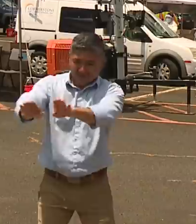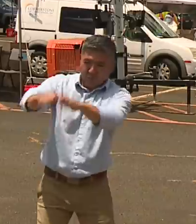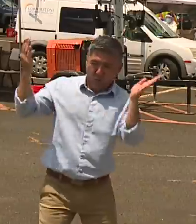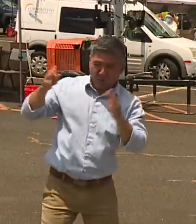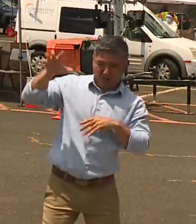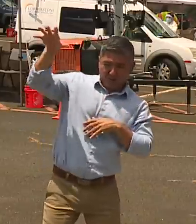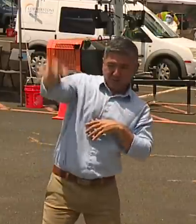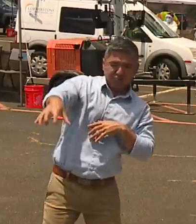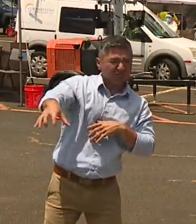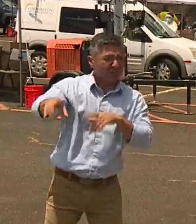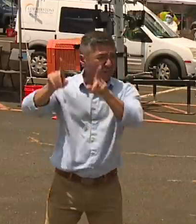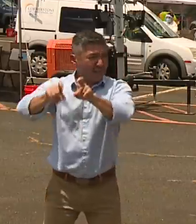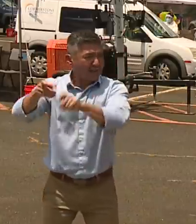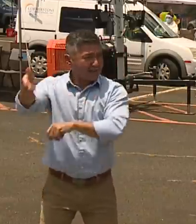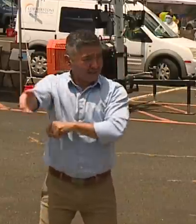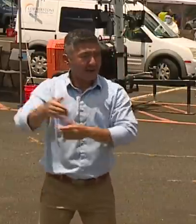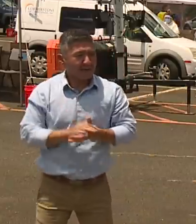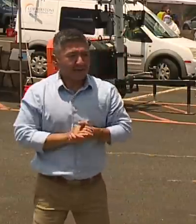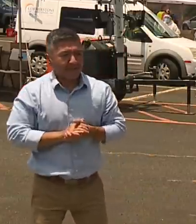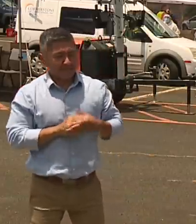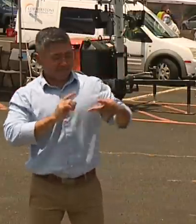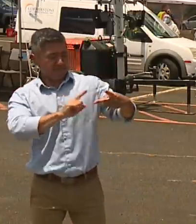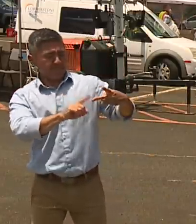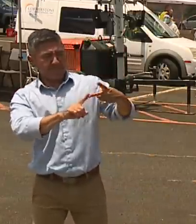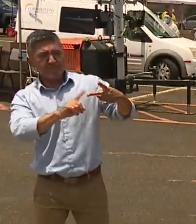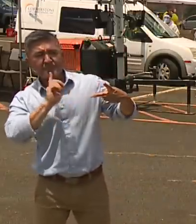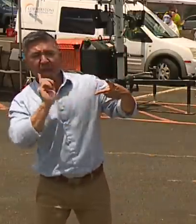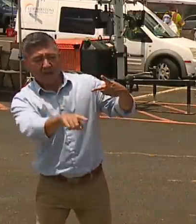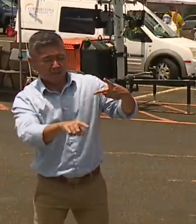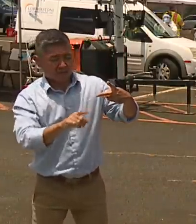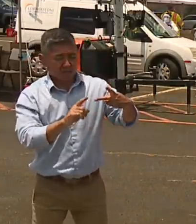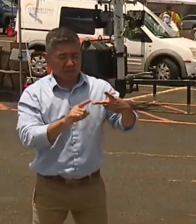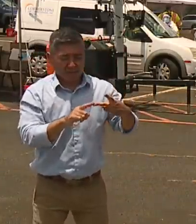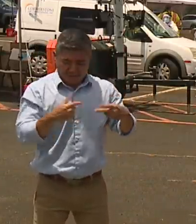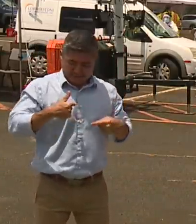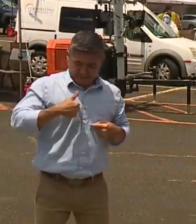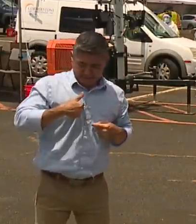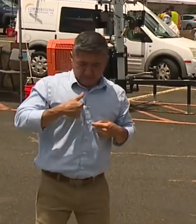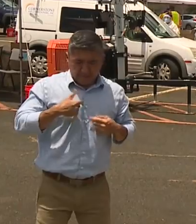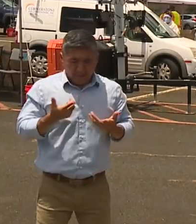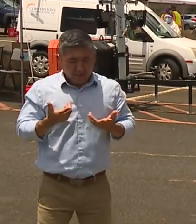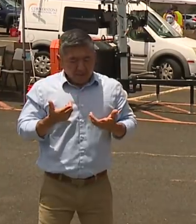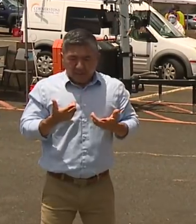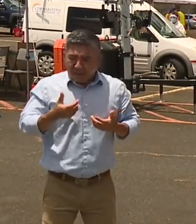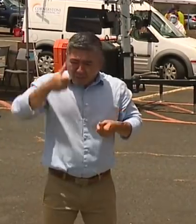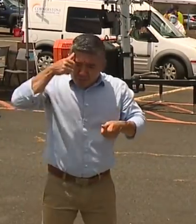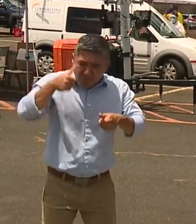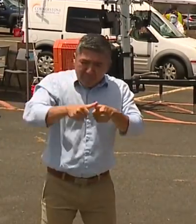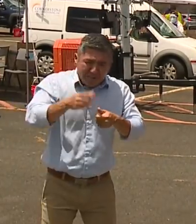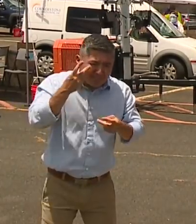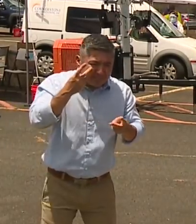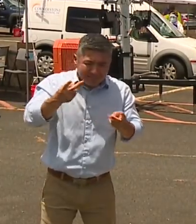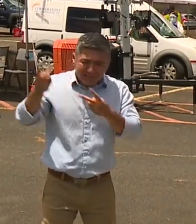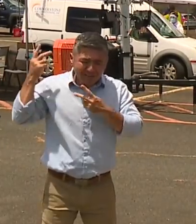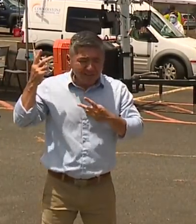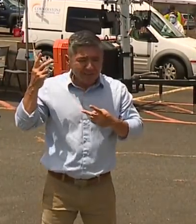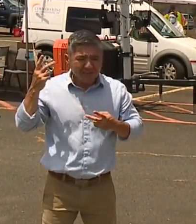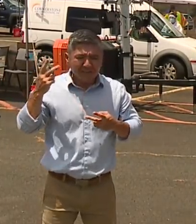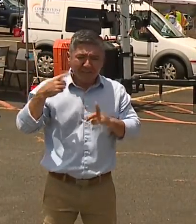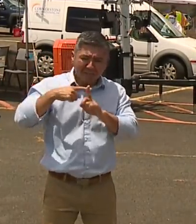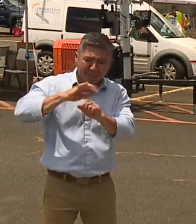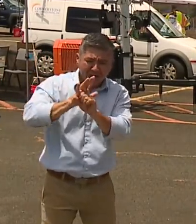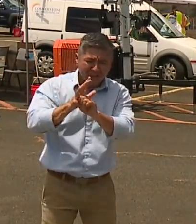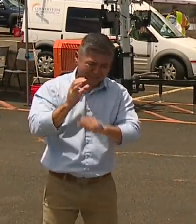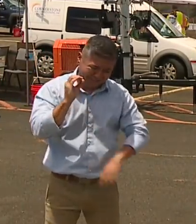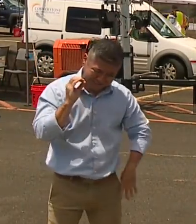Number two, you know, I asked myself as mayor, you know, we're down at days of zero cases and a population of a million. But then I